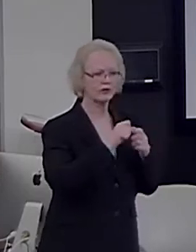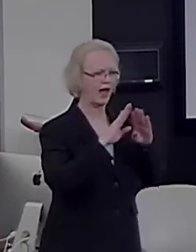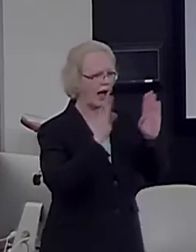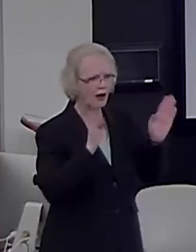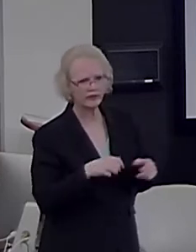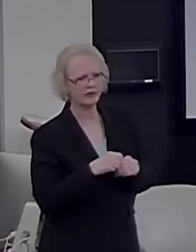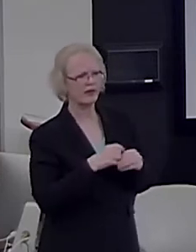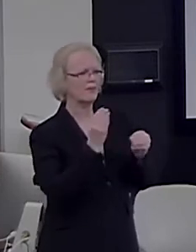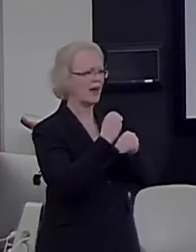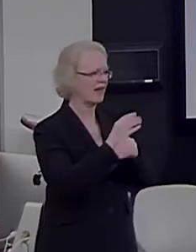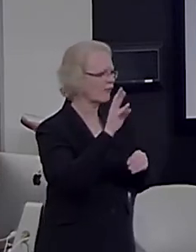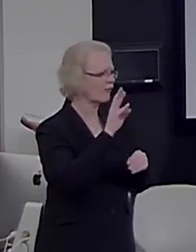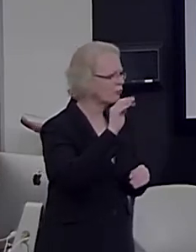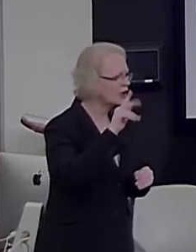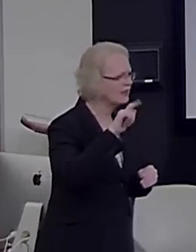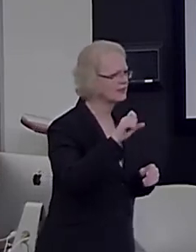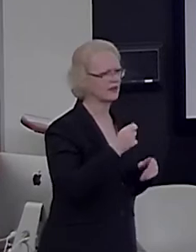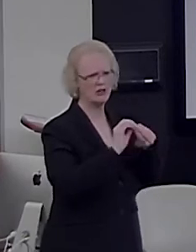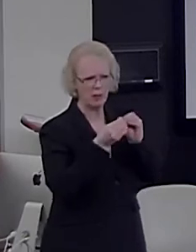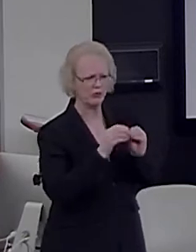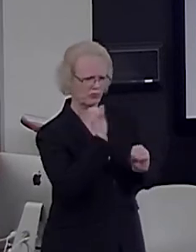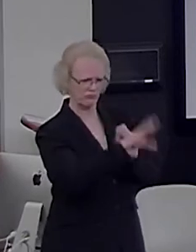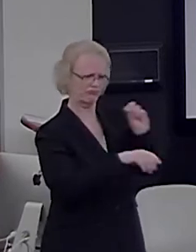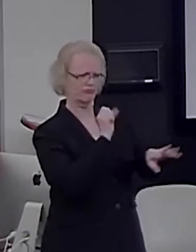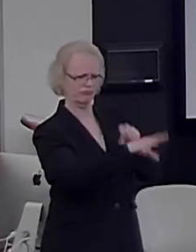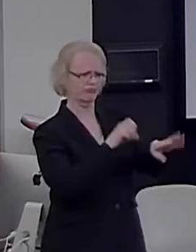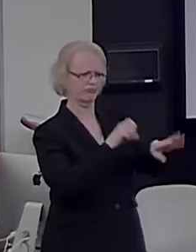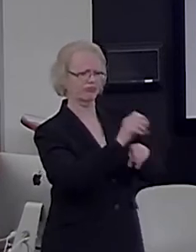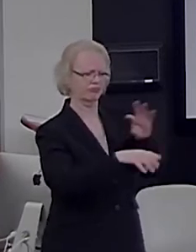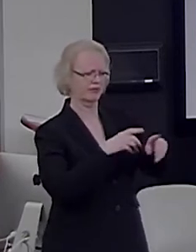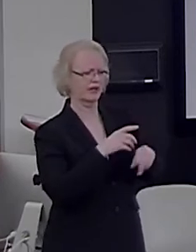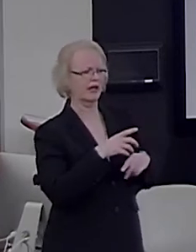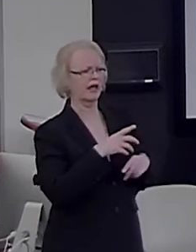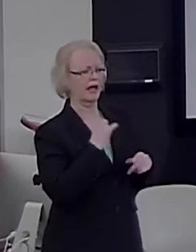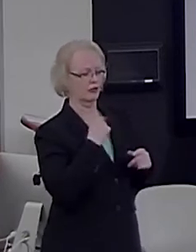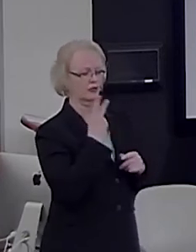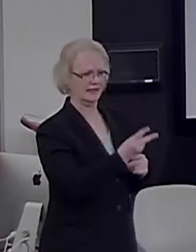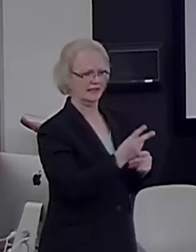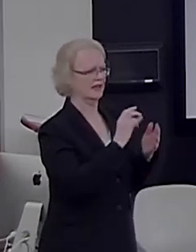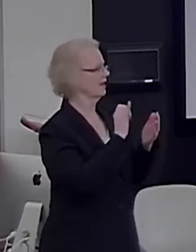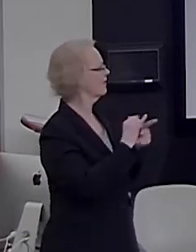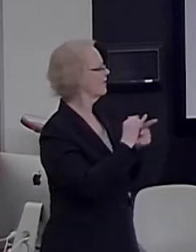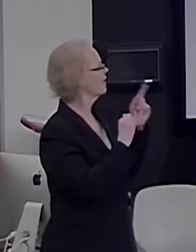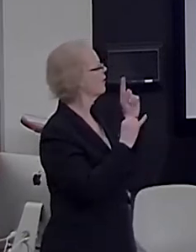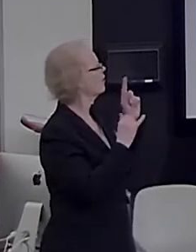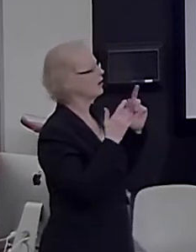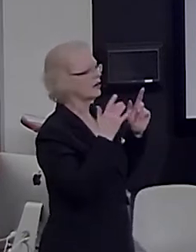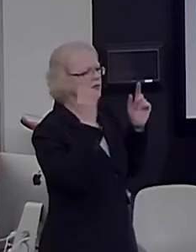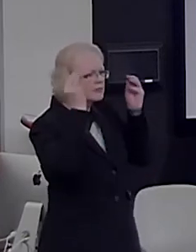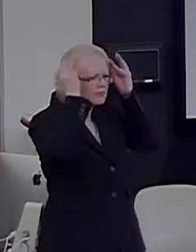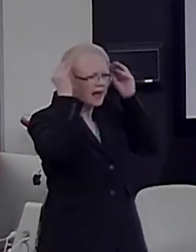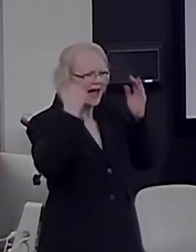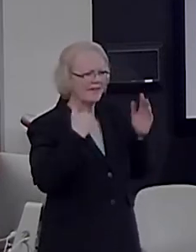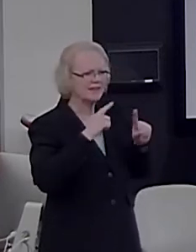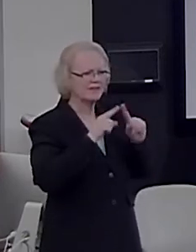formulas, numbers, and words. And you see this mosaic of preferences. So, for instance, in red, you see the response to